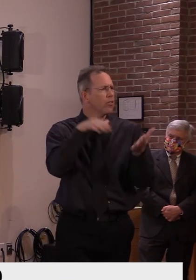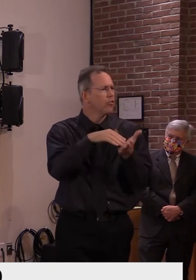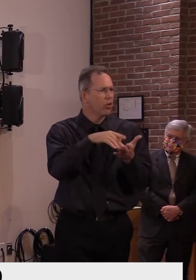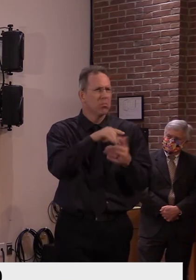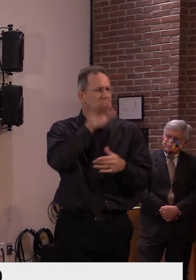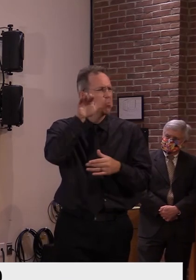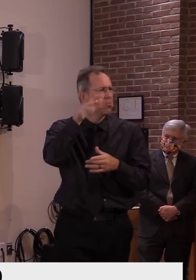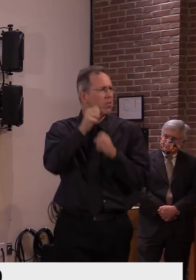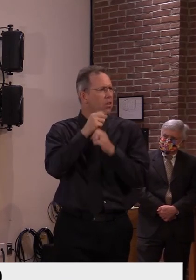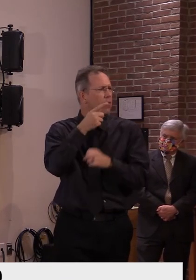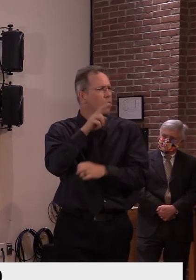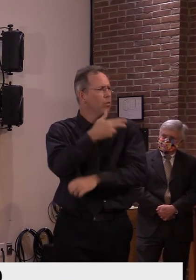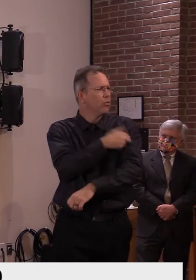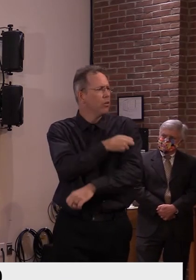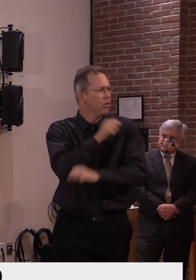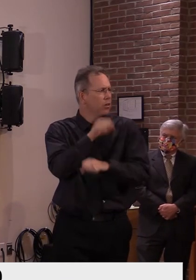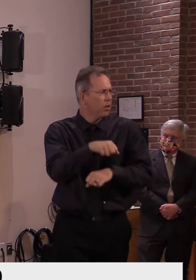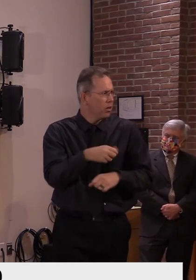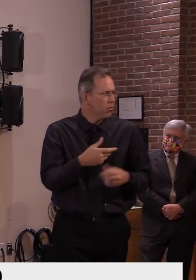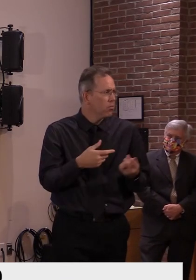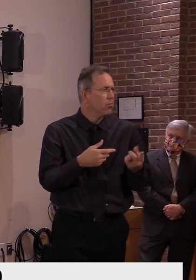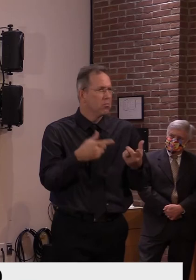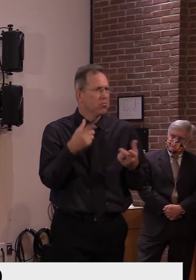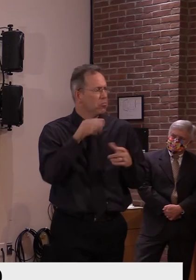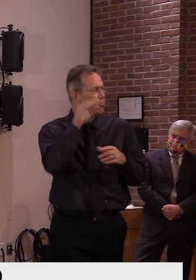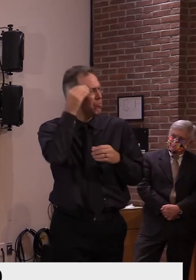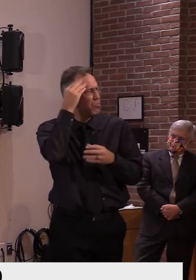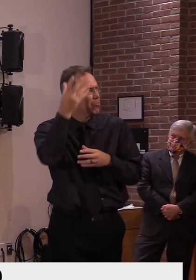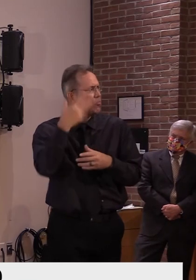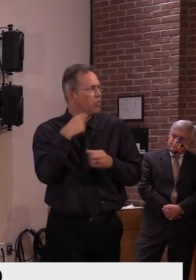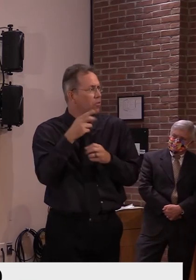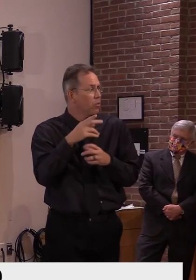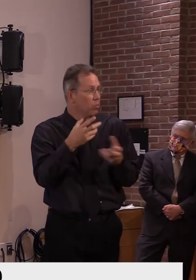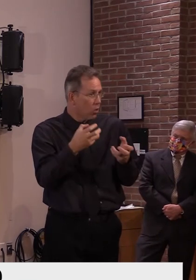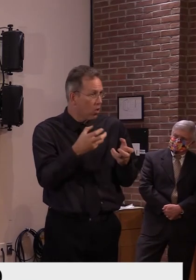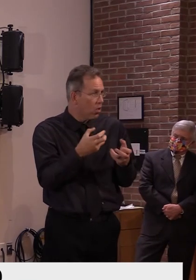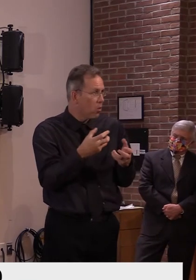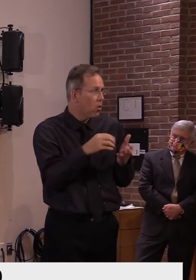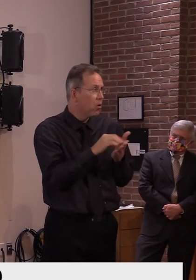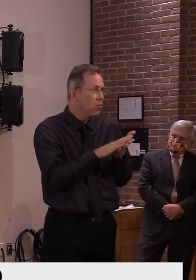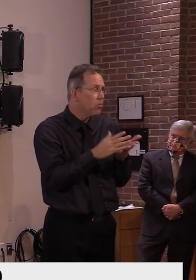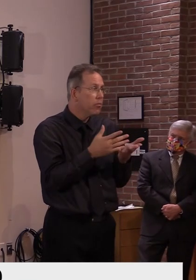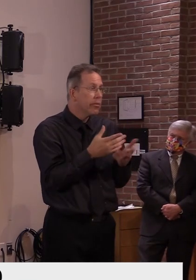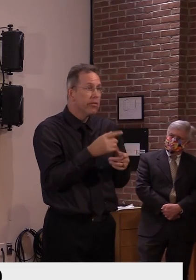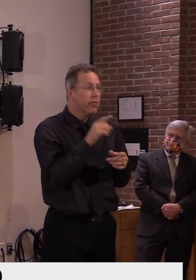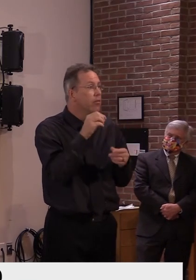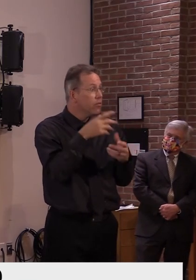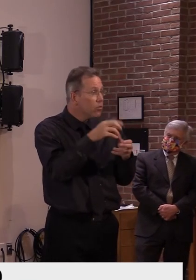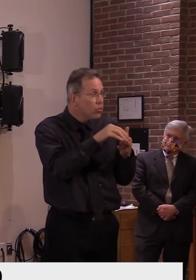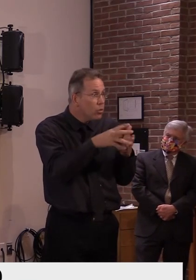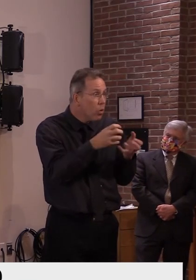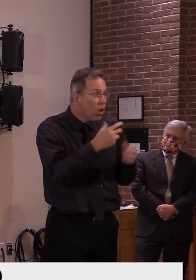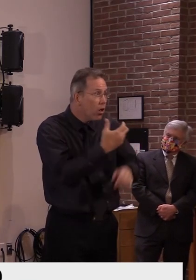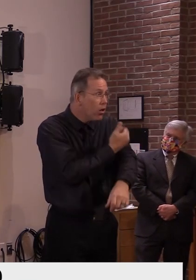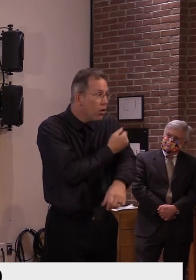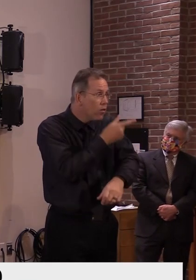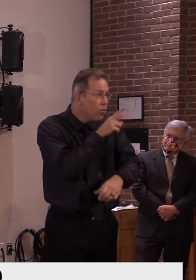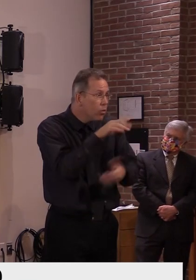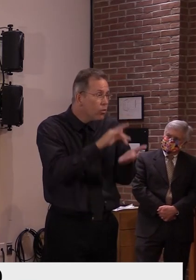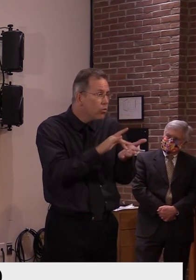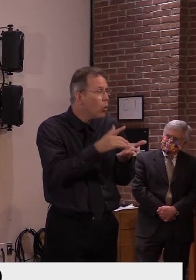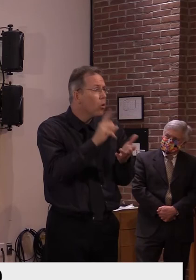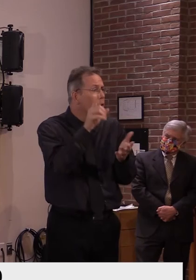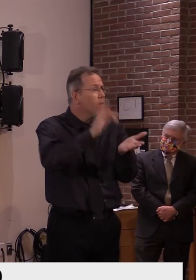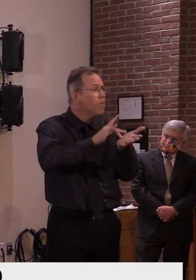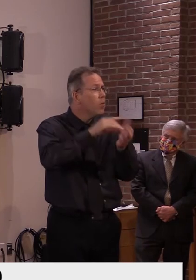if you desired, could go to pharmacies and other clinical settings. So I'm not sure there's a, a need